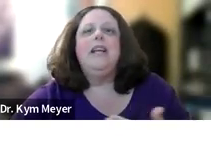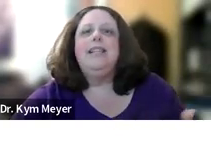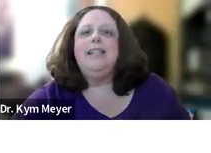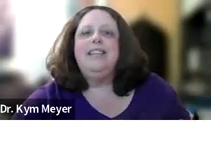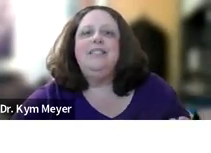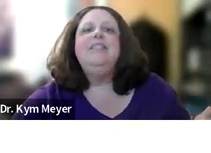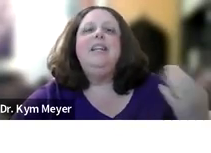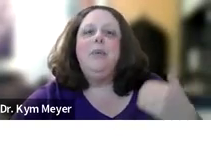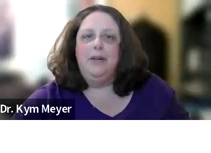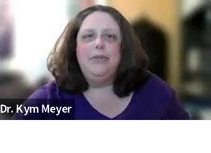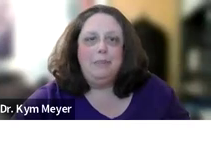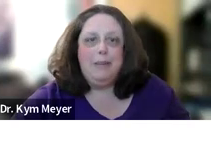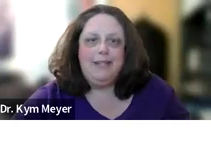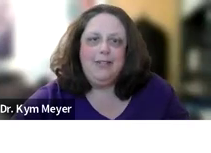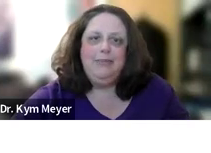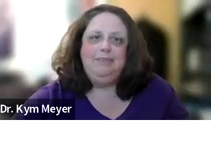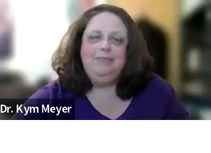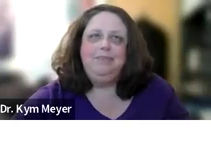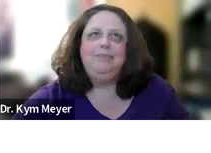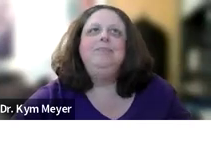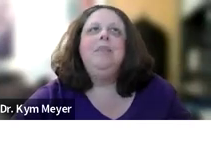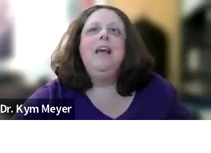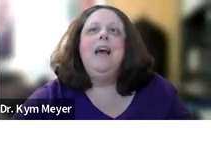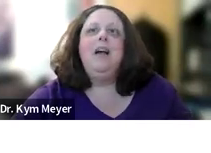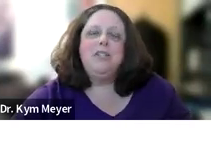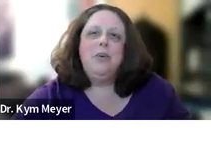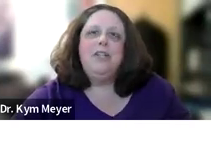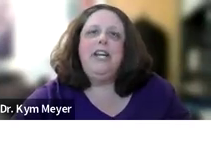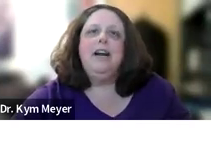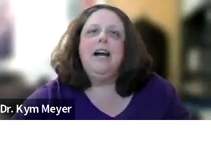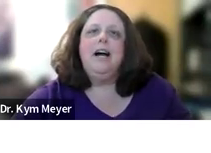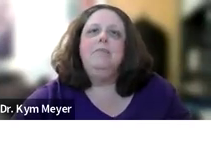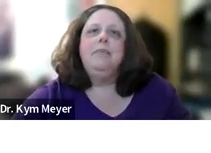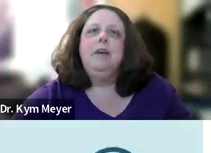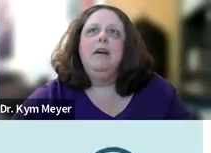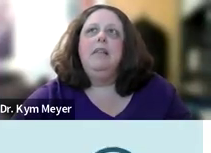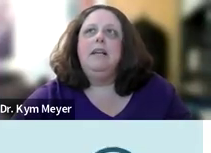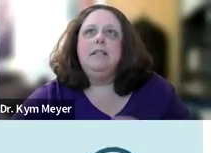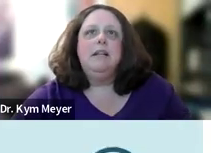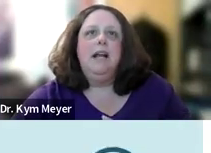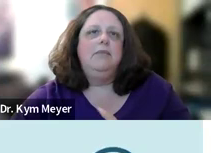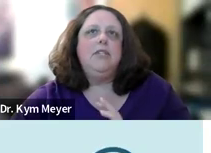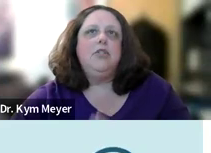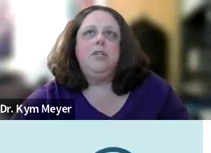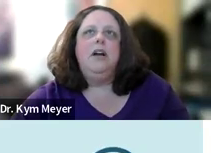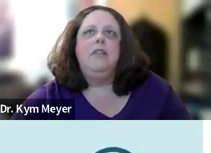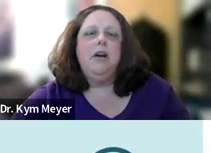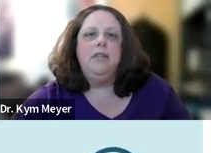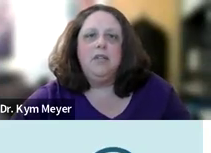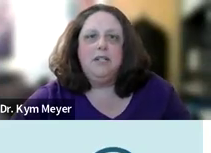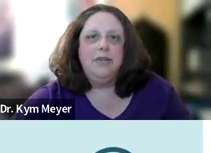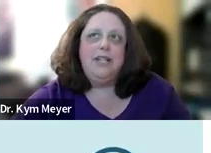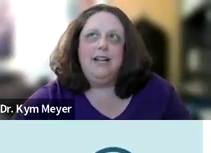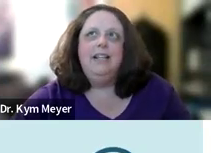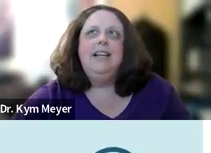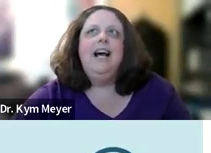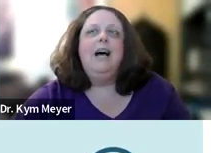of the words that I said, you understood my message. I also want to share this kind of description of hearing